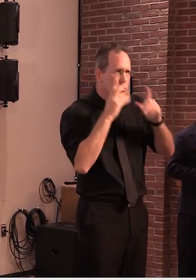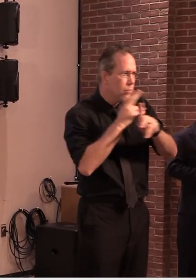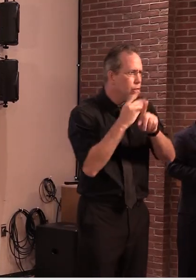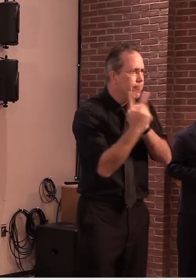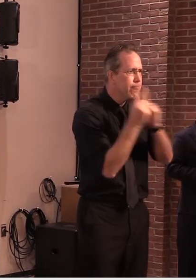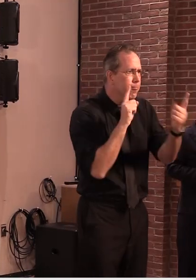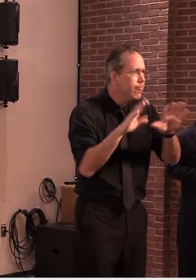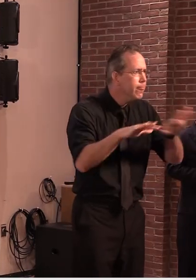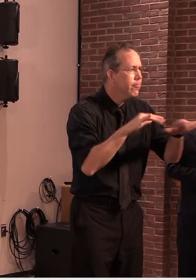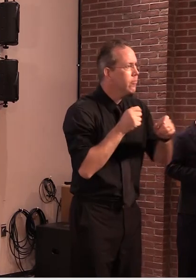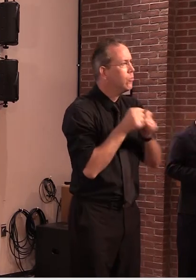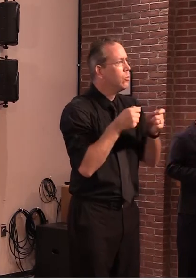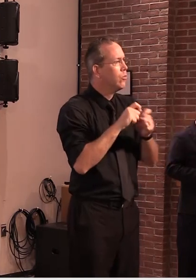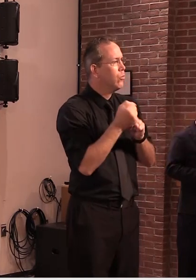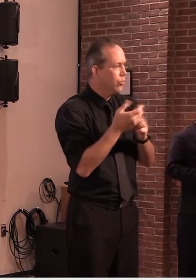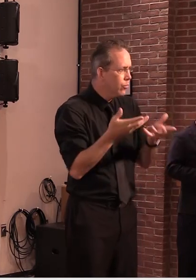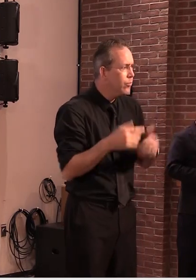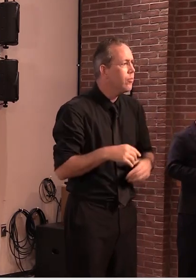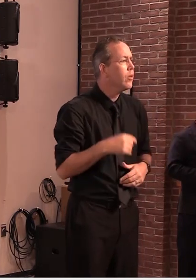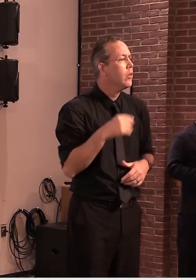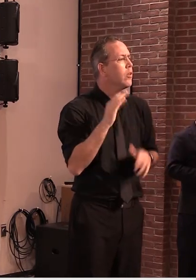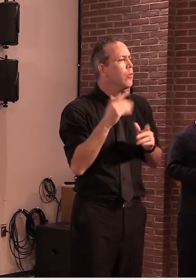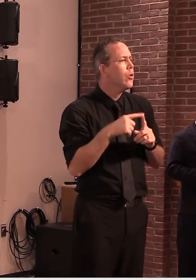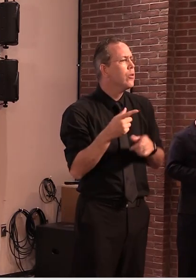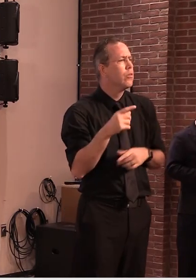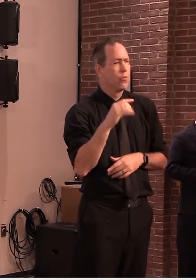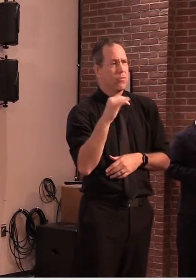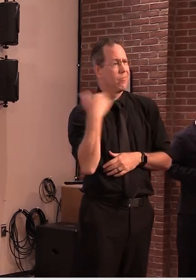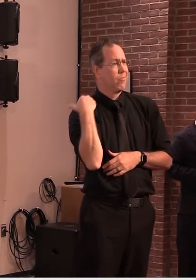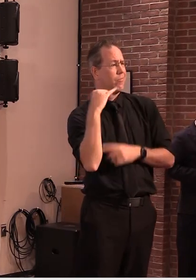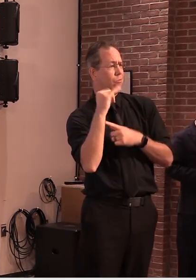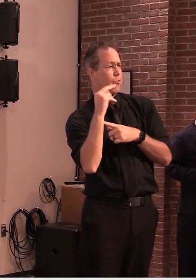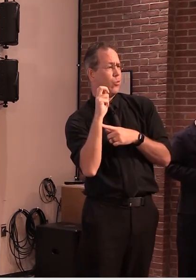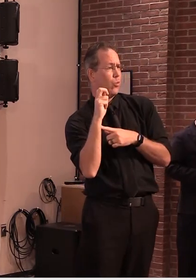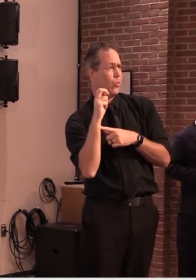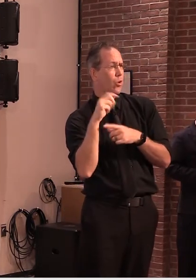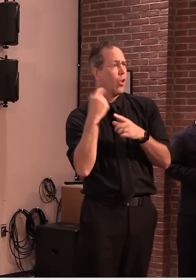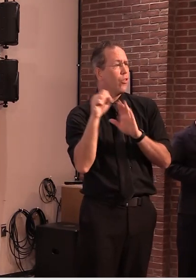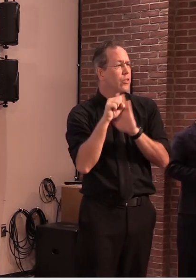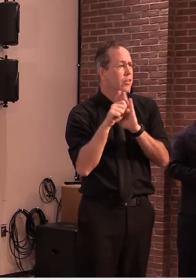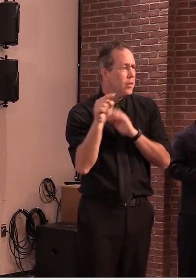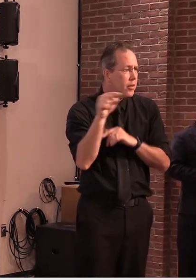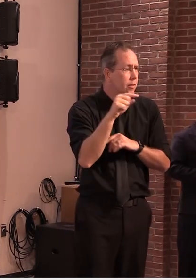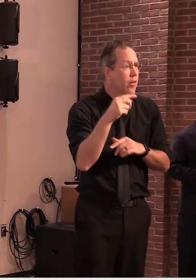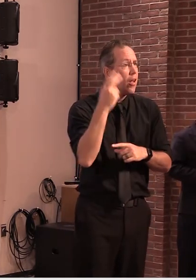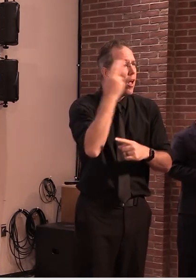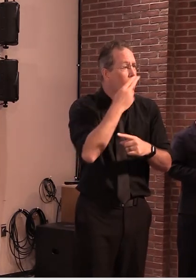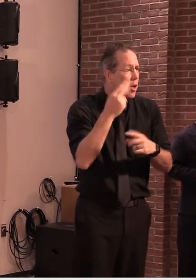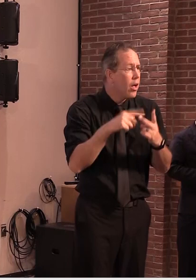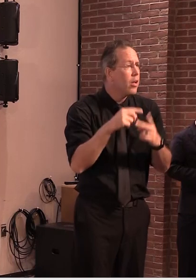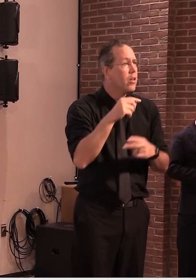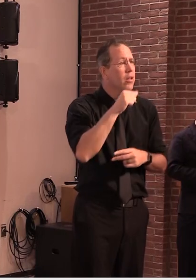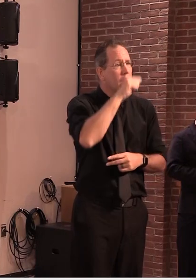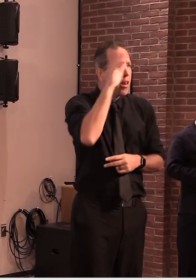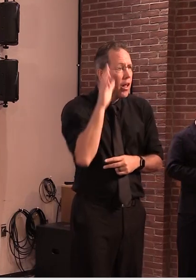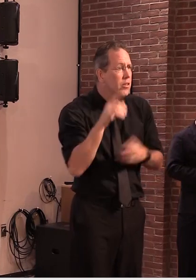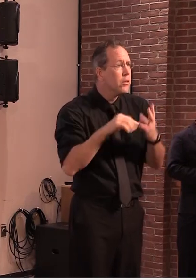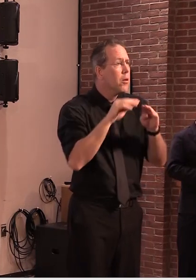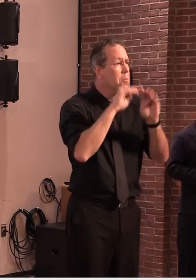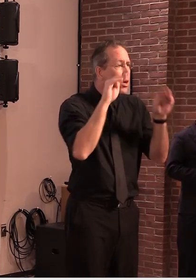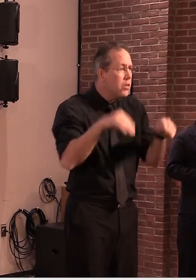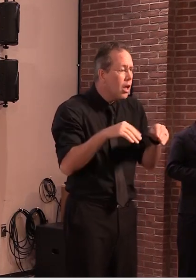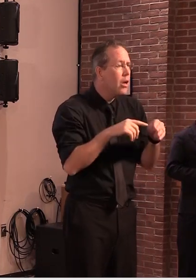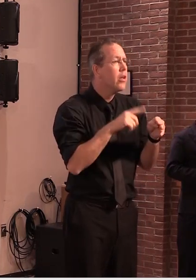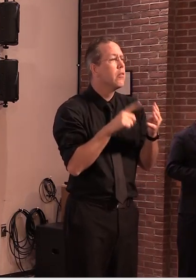late June between Hawaii, Montana, Alaska, and Vermont. At the time, we noted how similar these four states'